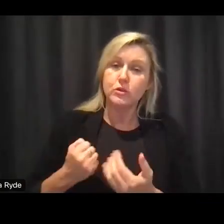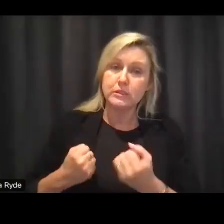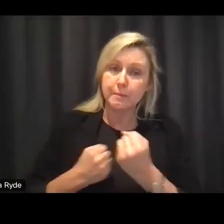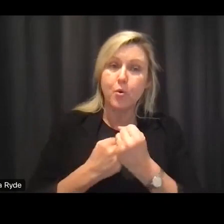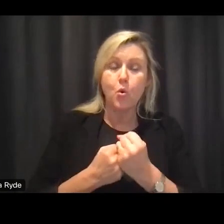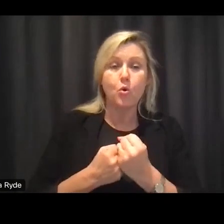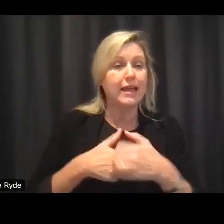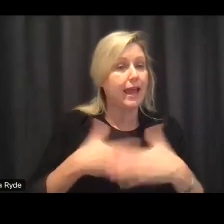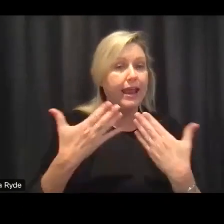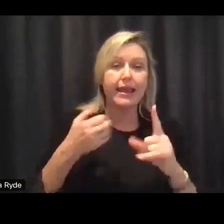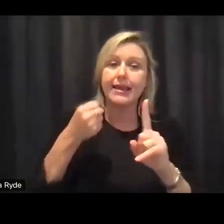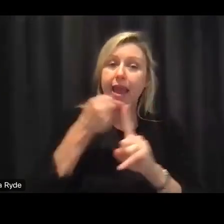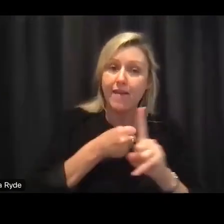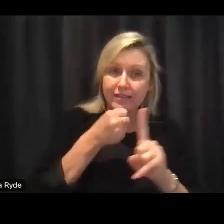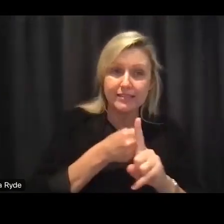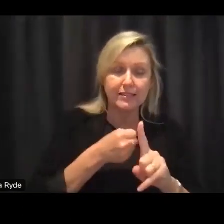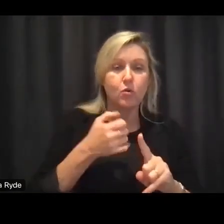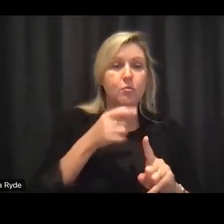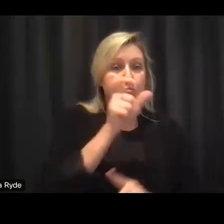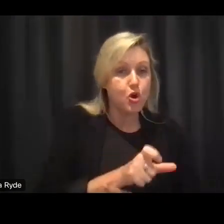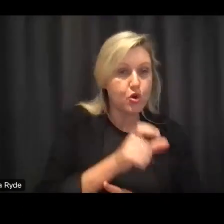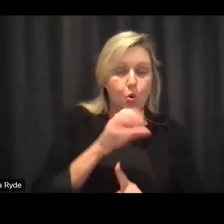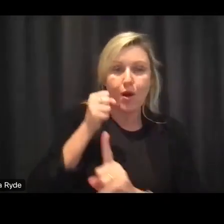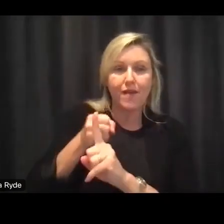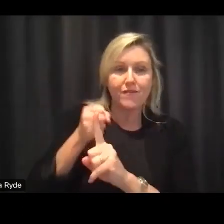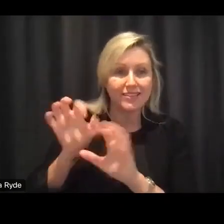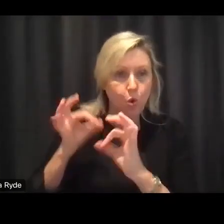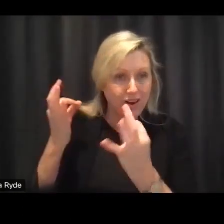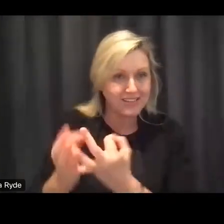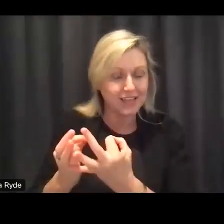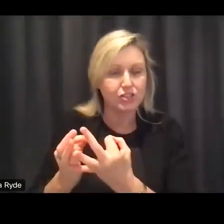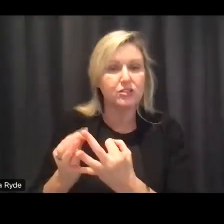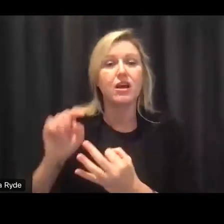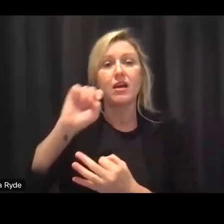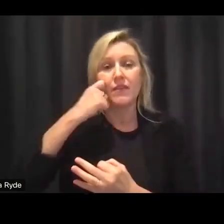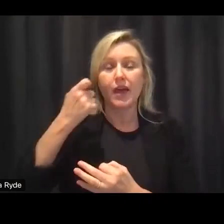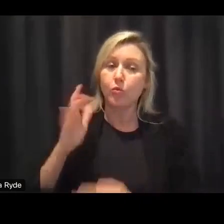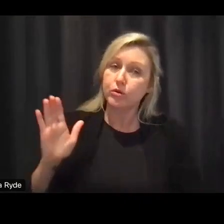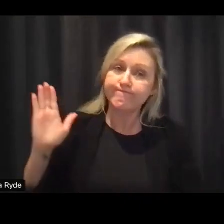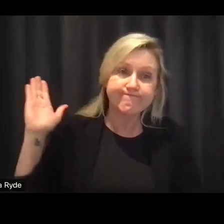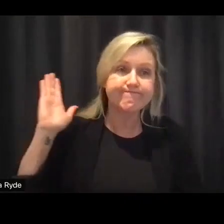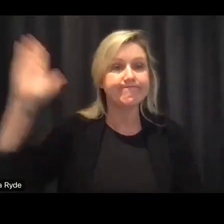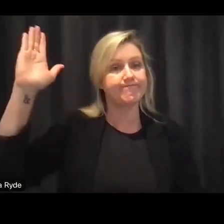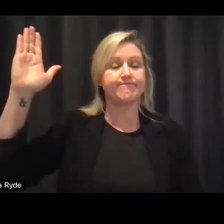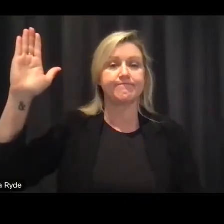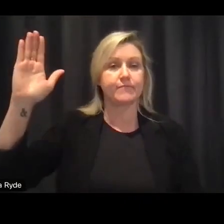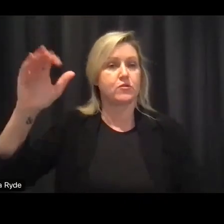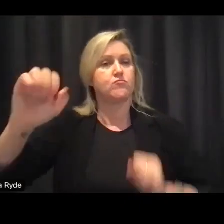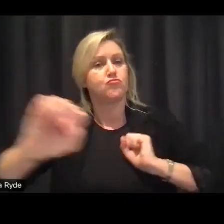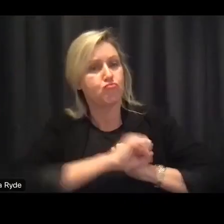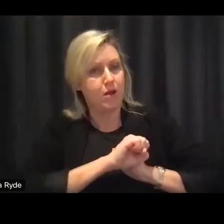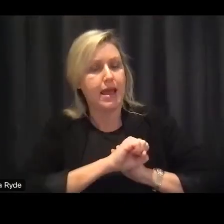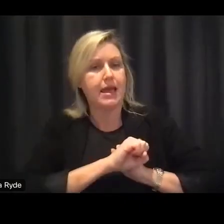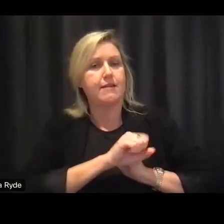for advocacy organizations that will speak up with bravery and courage exactly